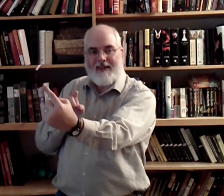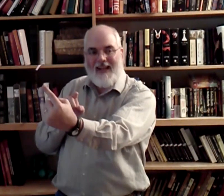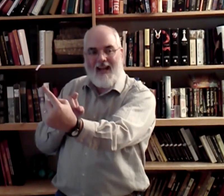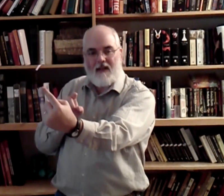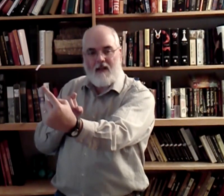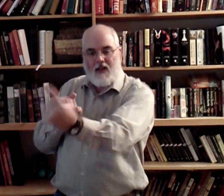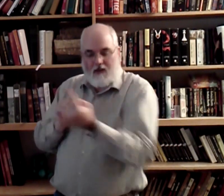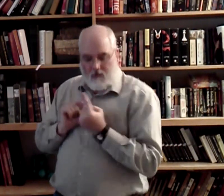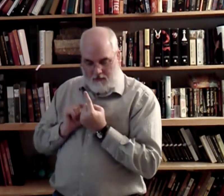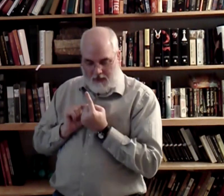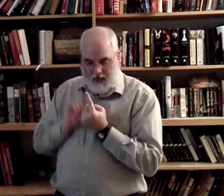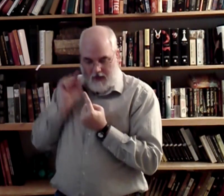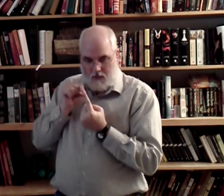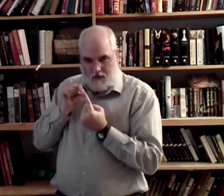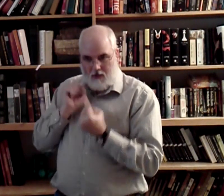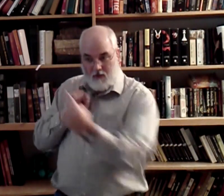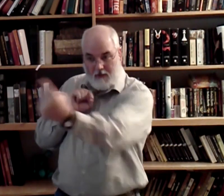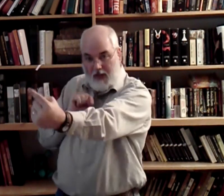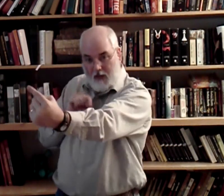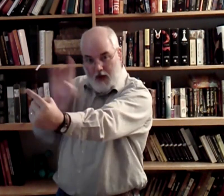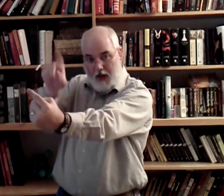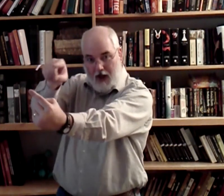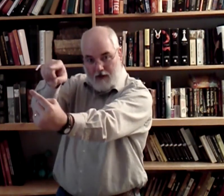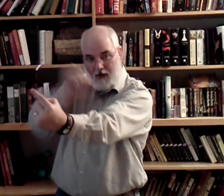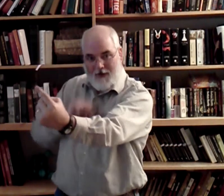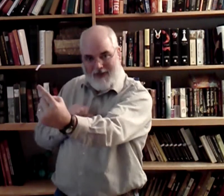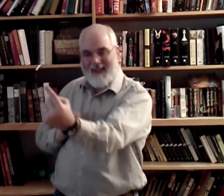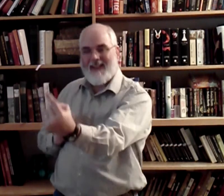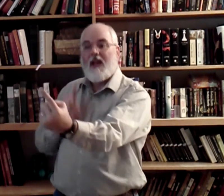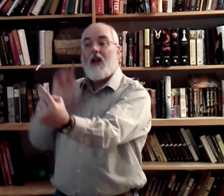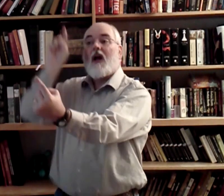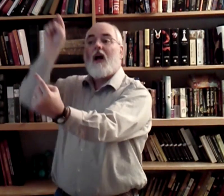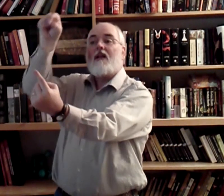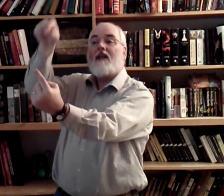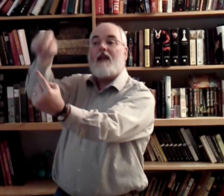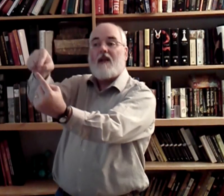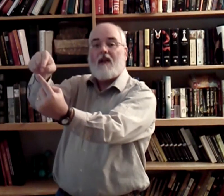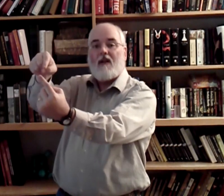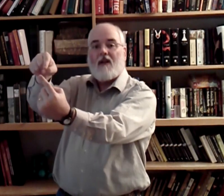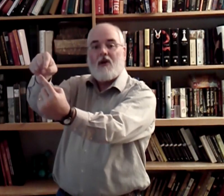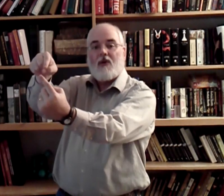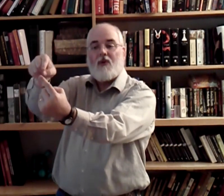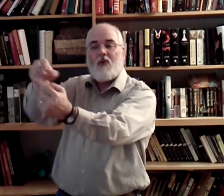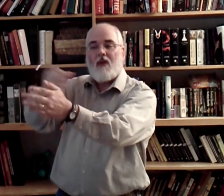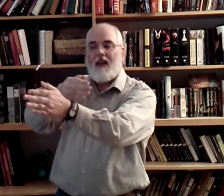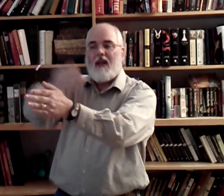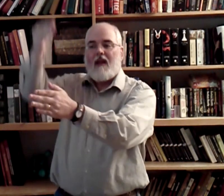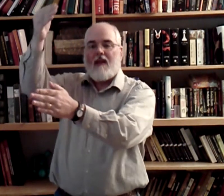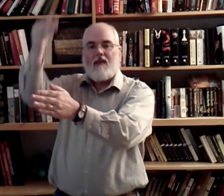dying. You don't want to be dying real close. You want be dying way out there. Okay? Until. Or to. The